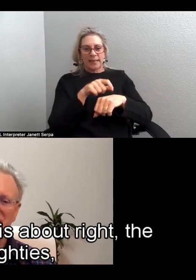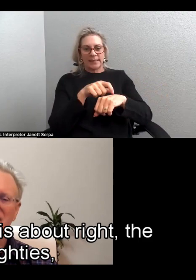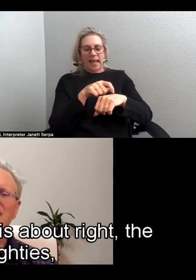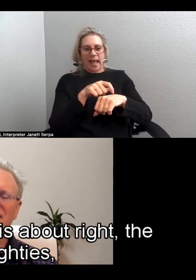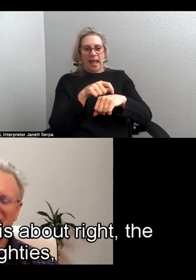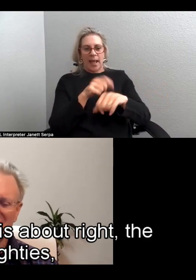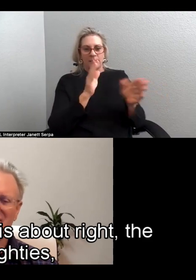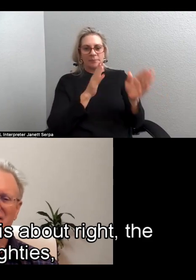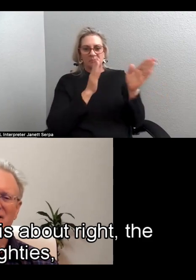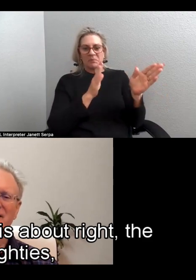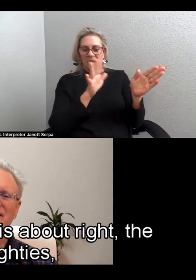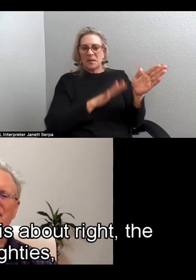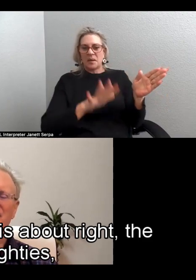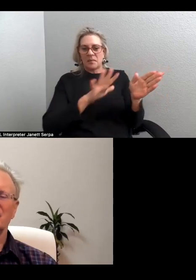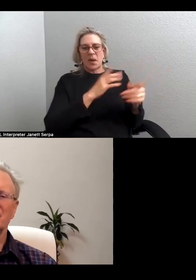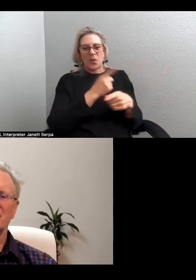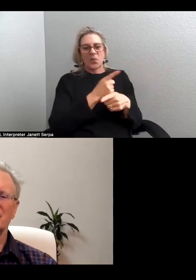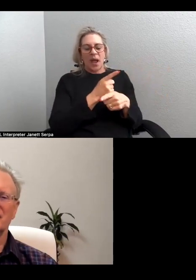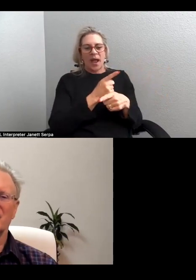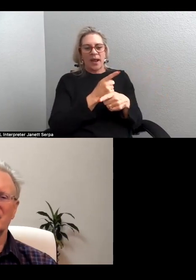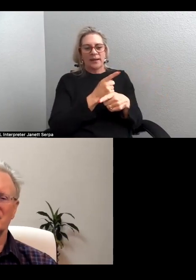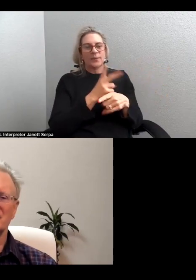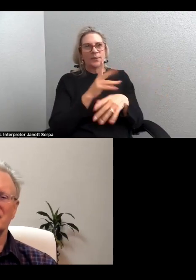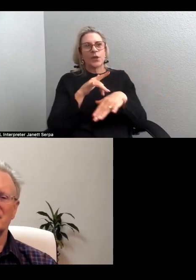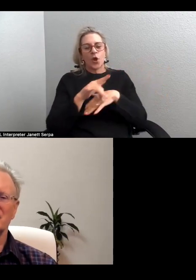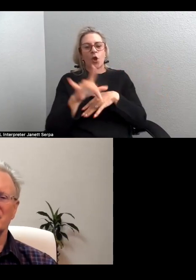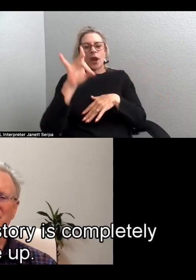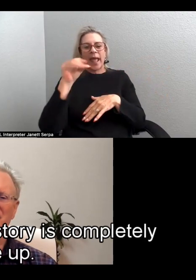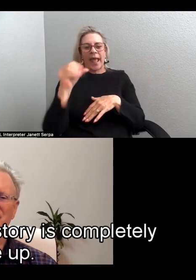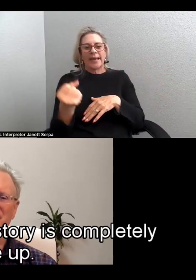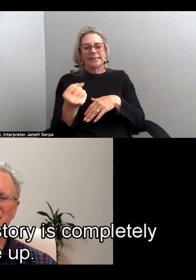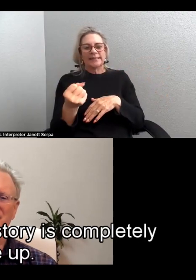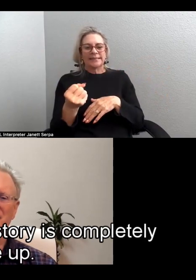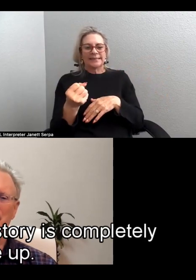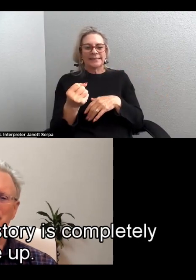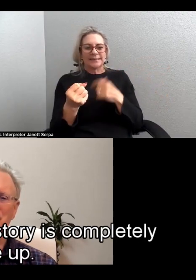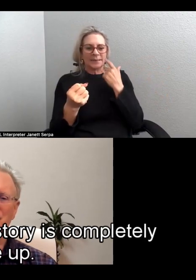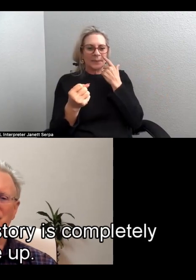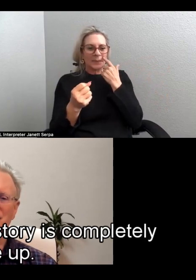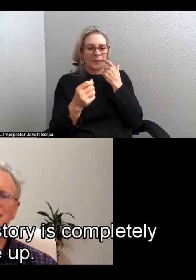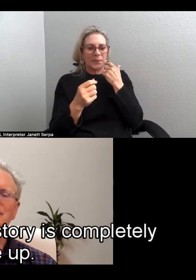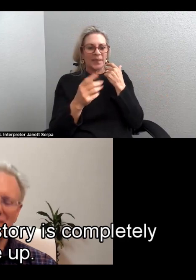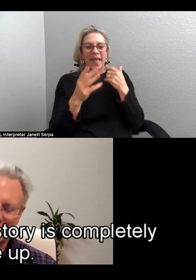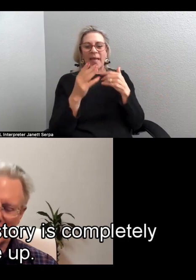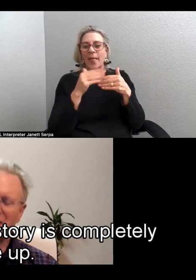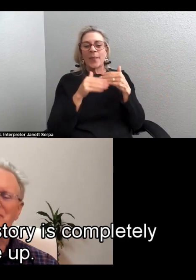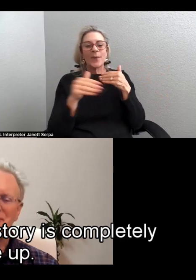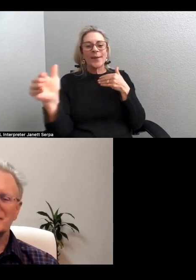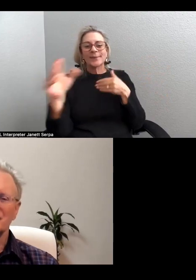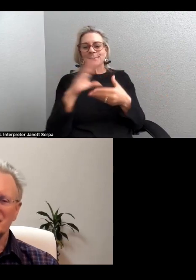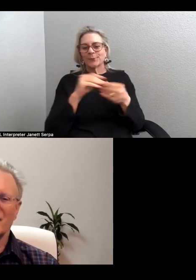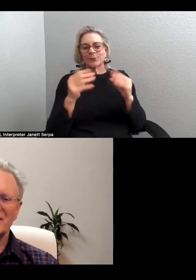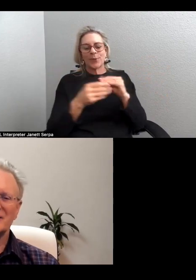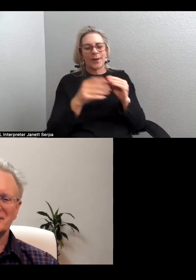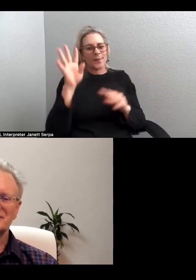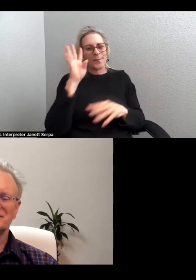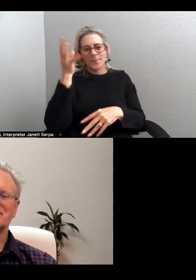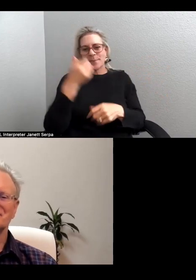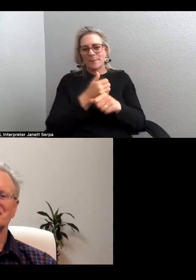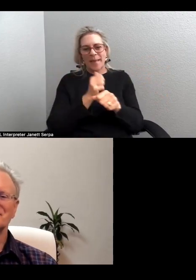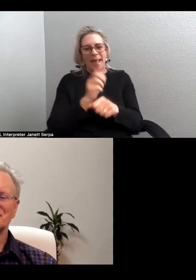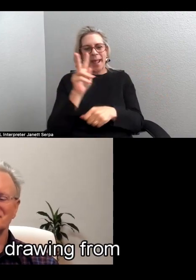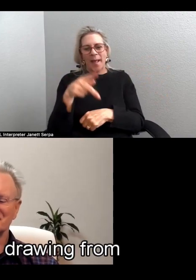is about right, the early 80s. The rest of the story is completely made up. Okay, wow.